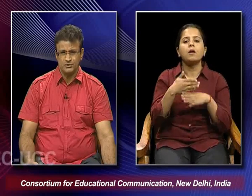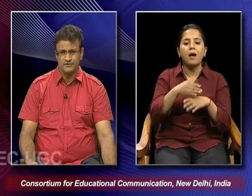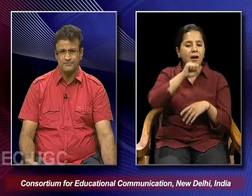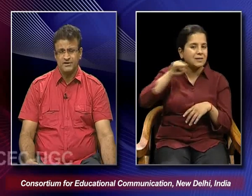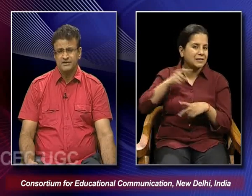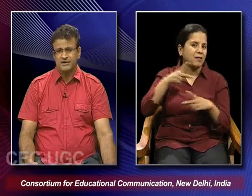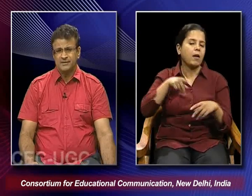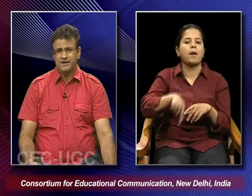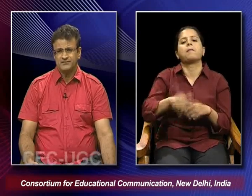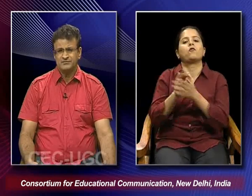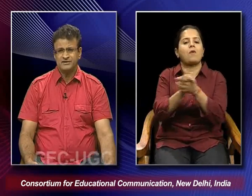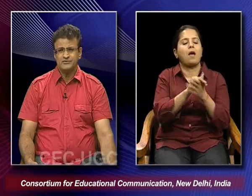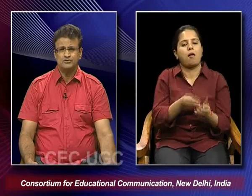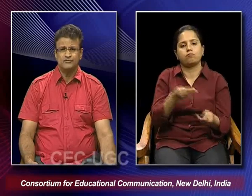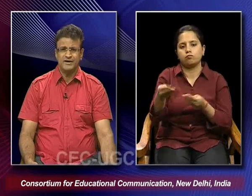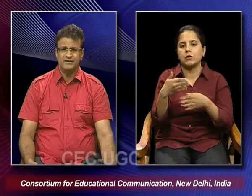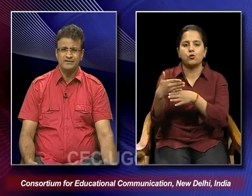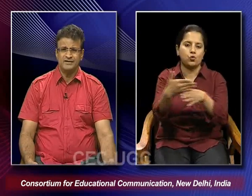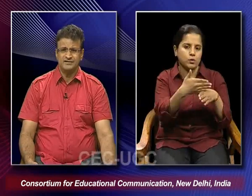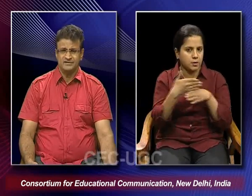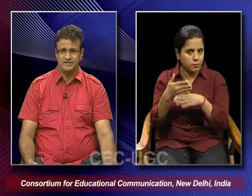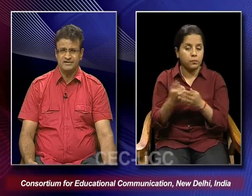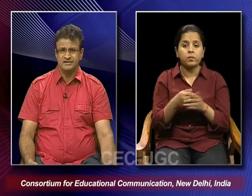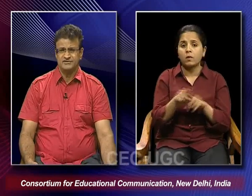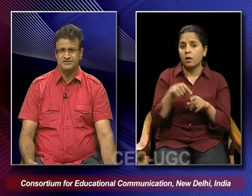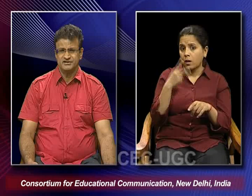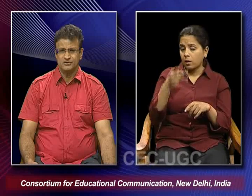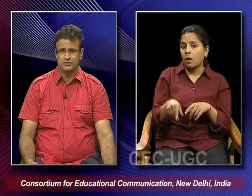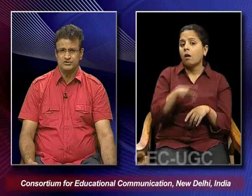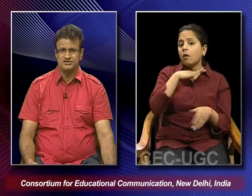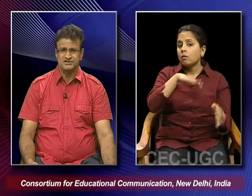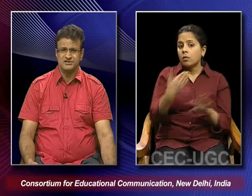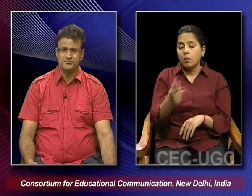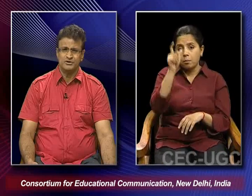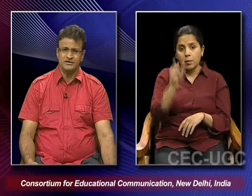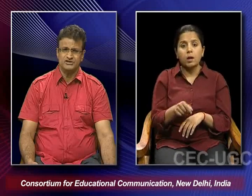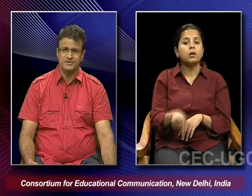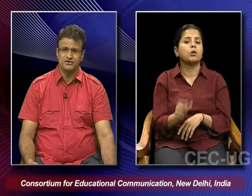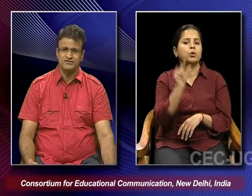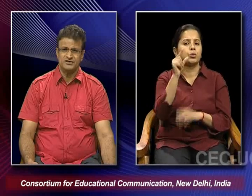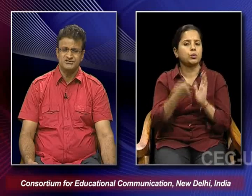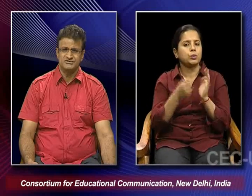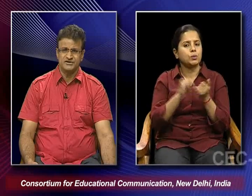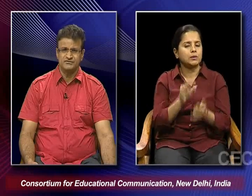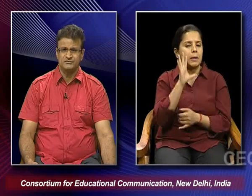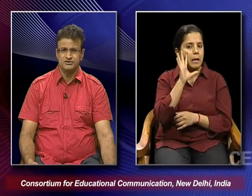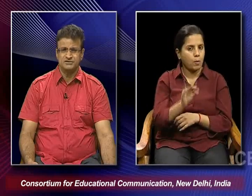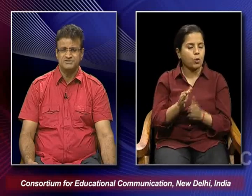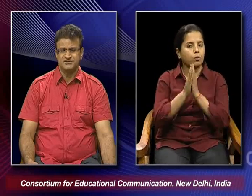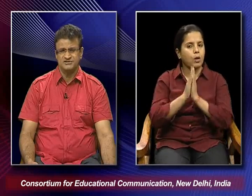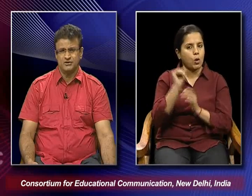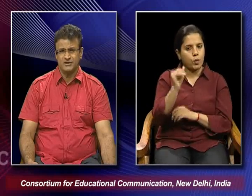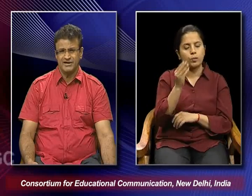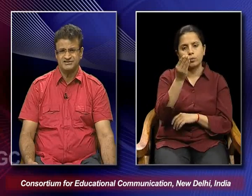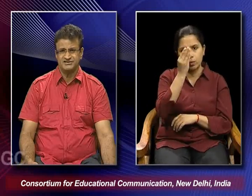and poor. Apart from that, we also find that the death anniversary or Urds is an important aspect of the religious faith of the Muslims.